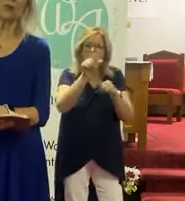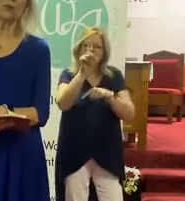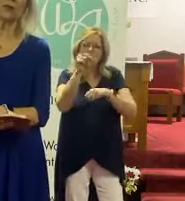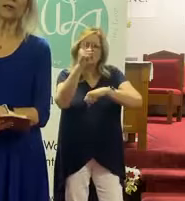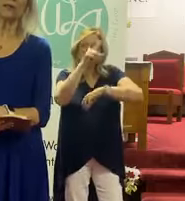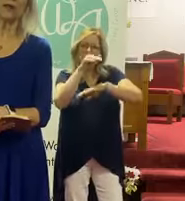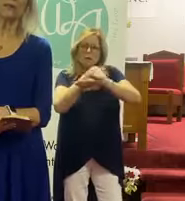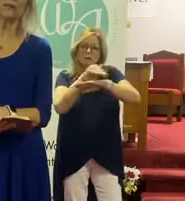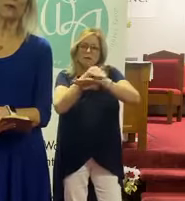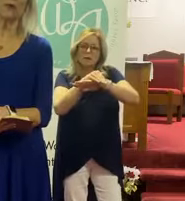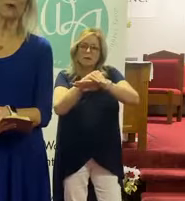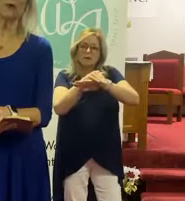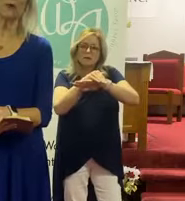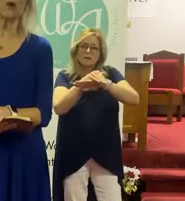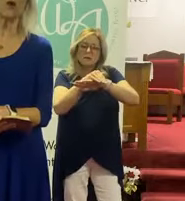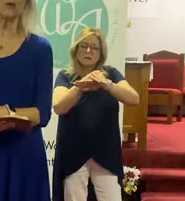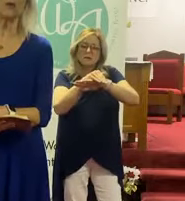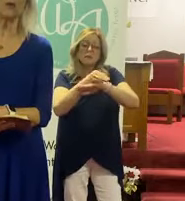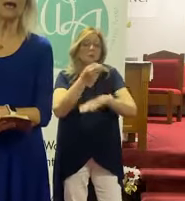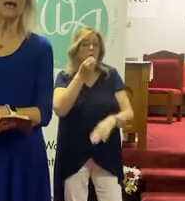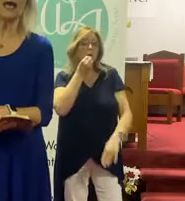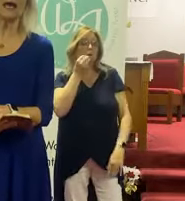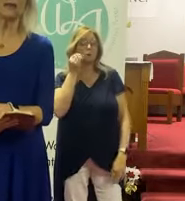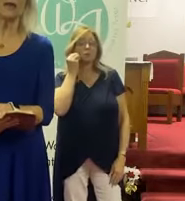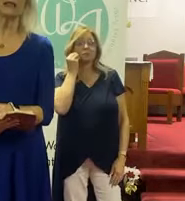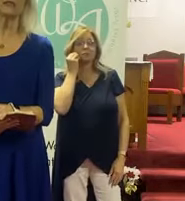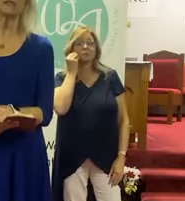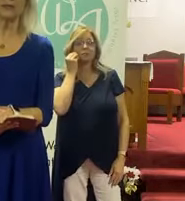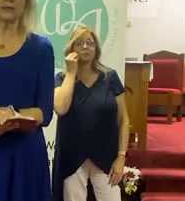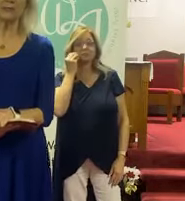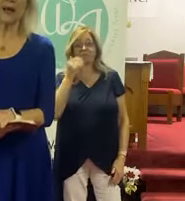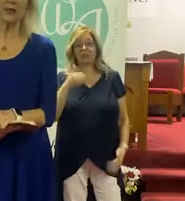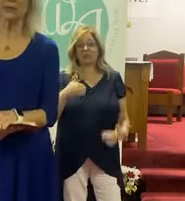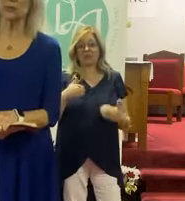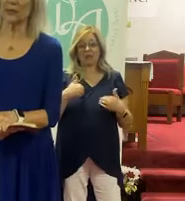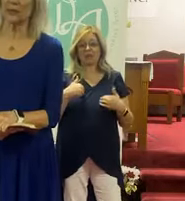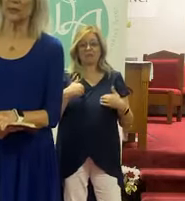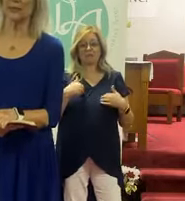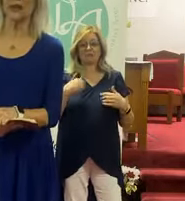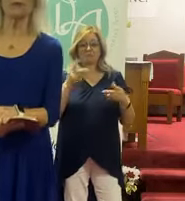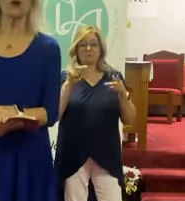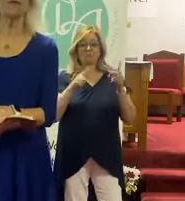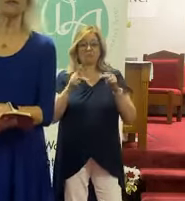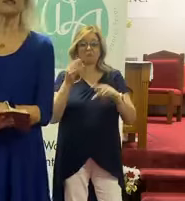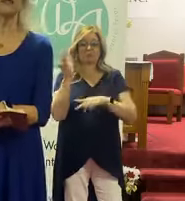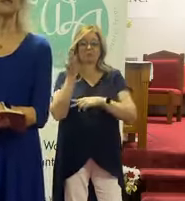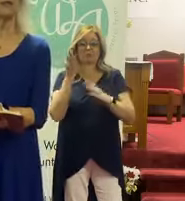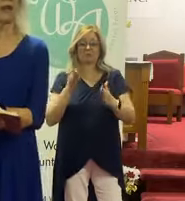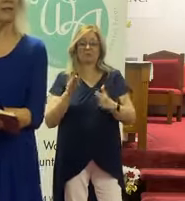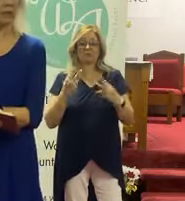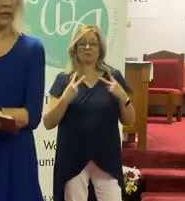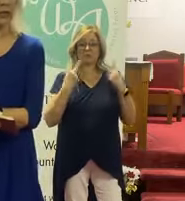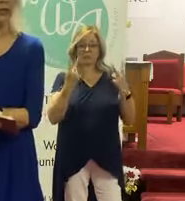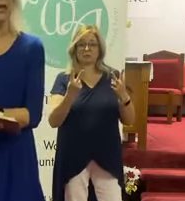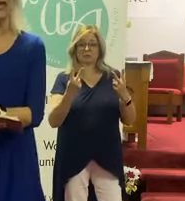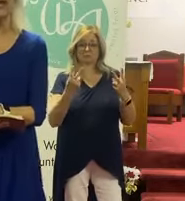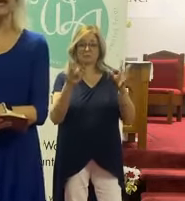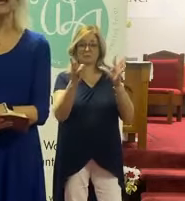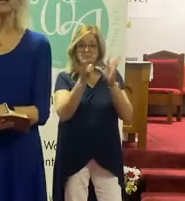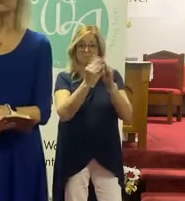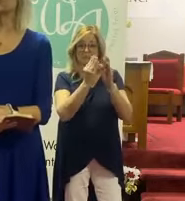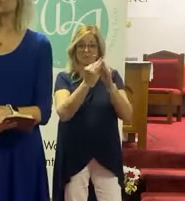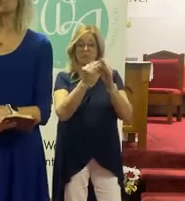night when we were at home. And we had some visiting pastors with us. And they were off in a tent revival meeting.